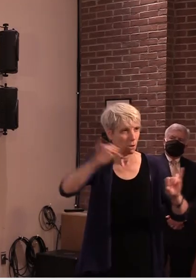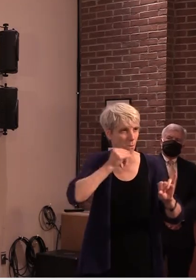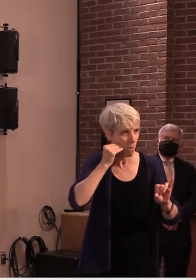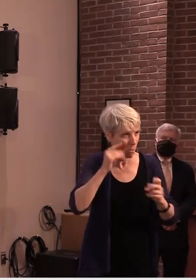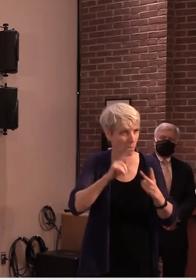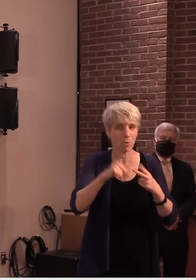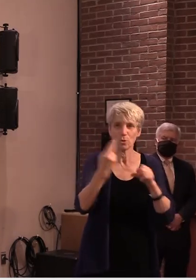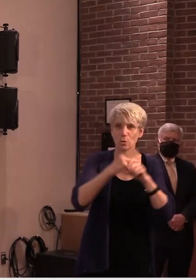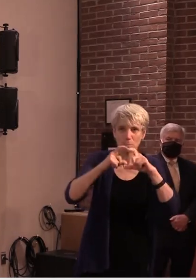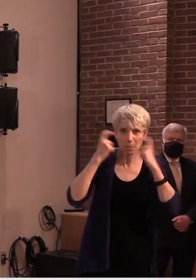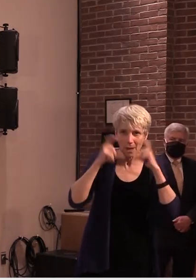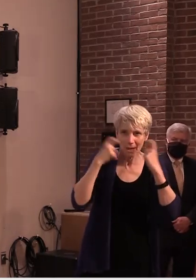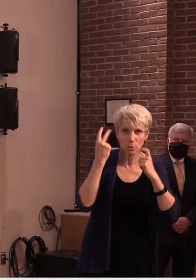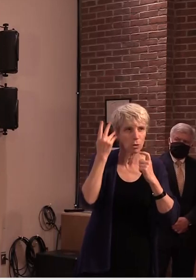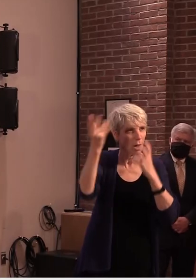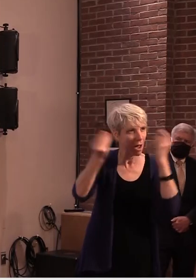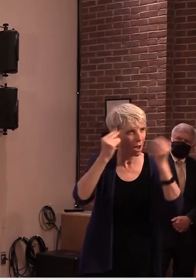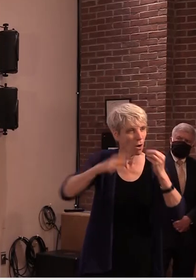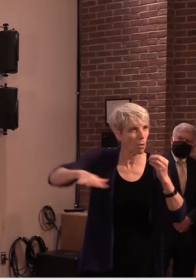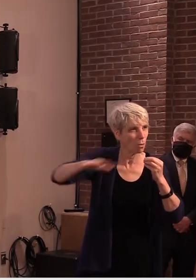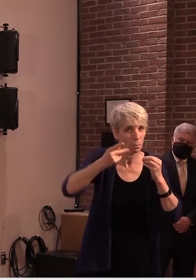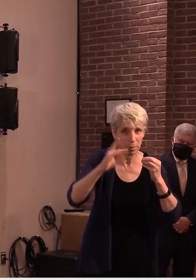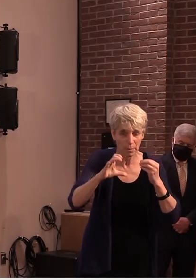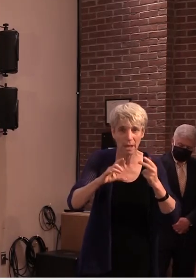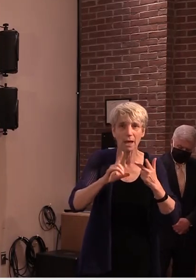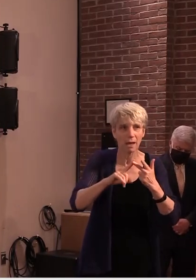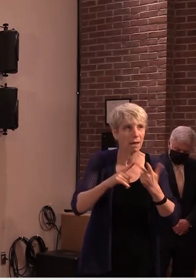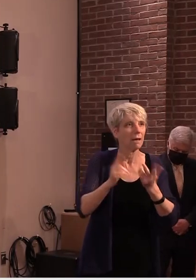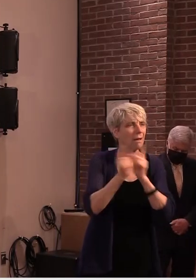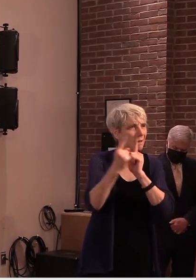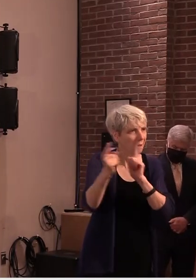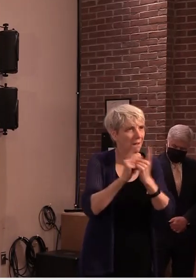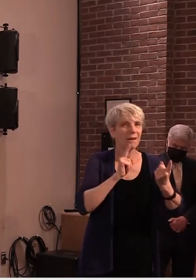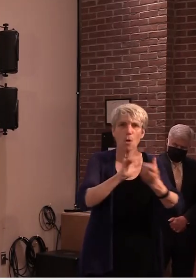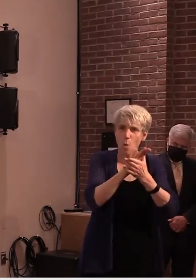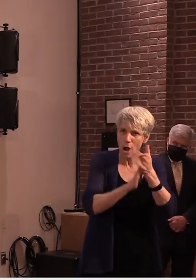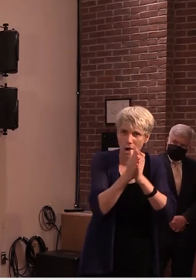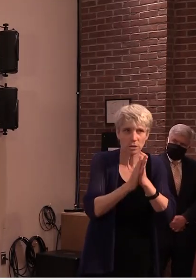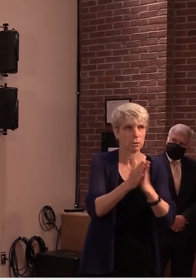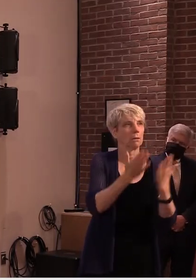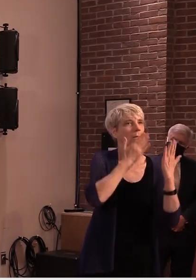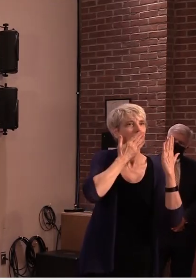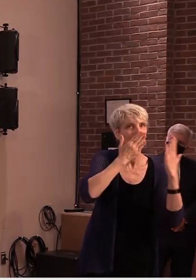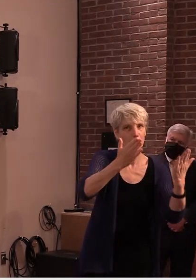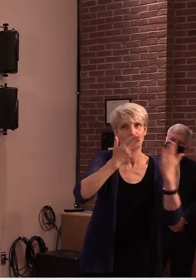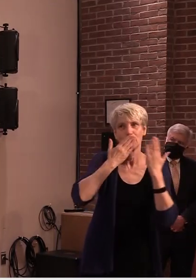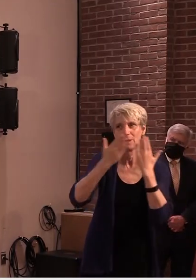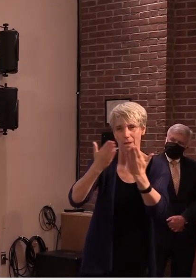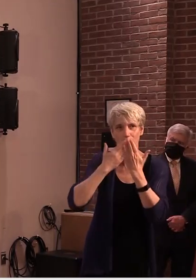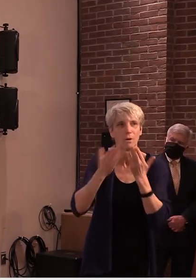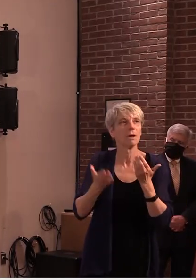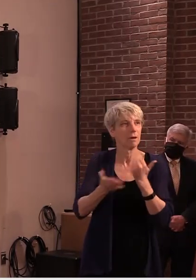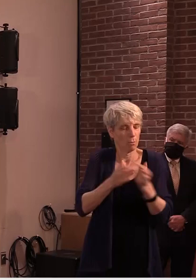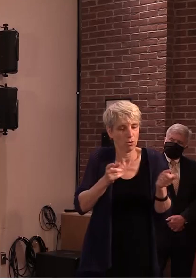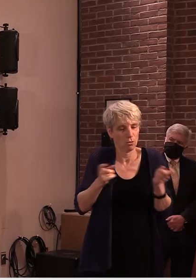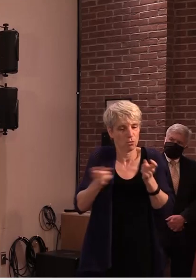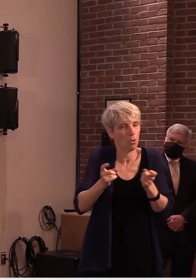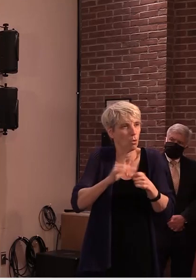following all of the other prevention steps to stay healthy it certainly hasn't been easy